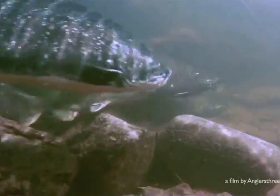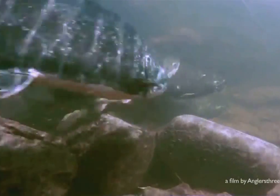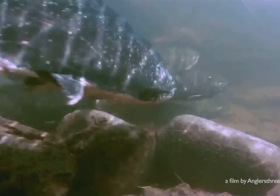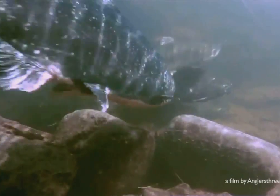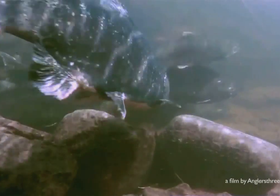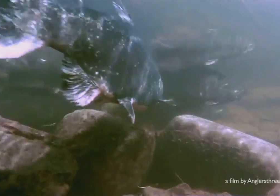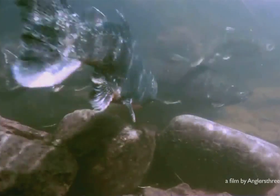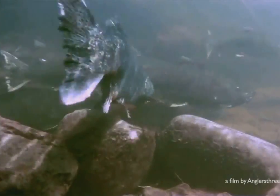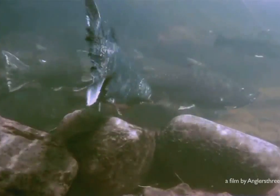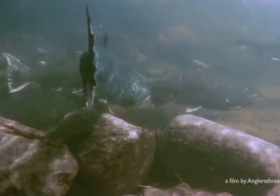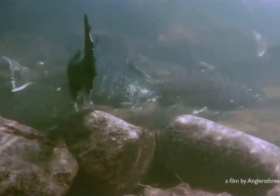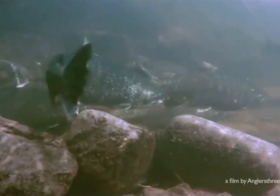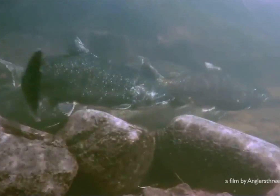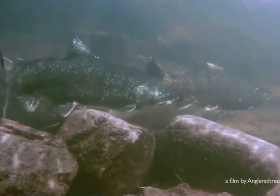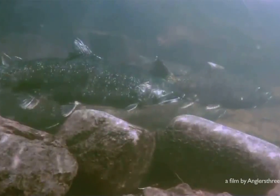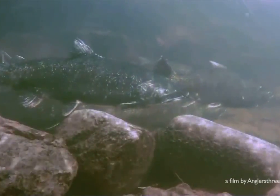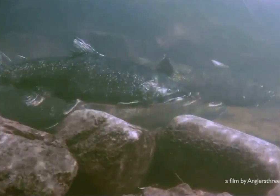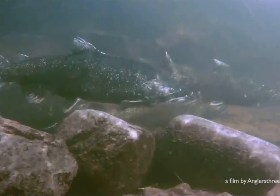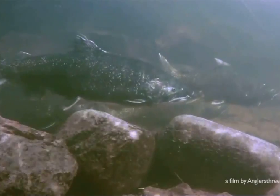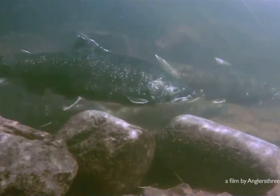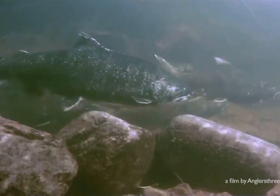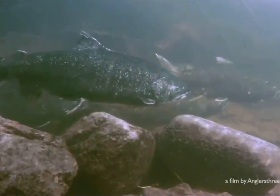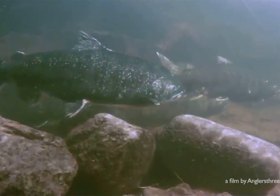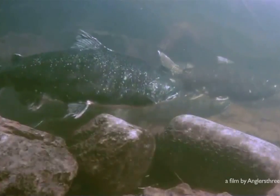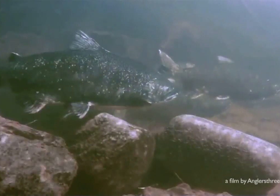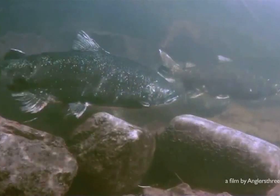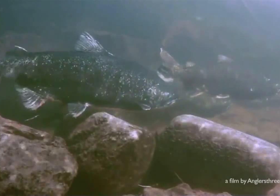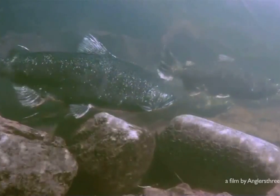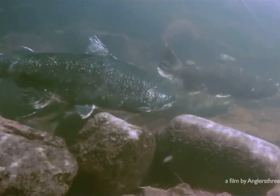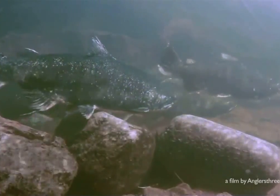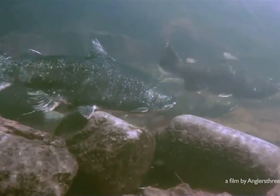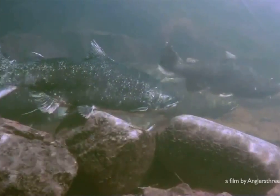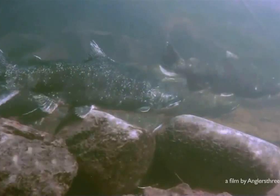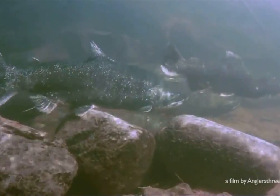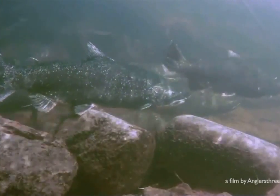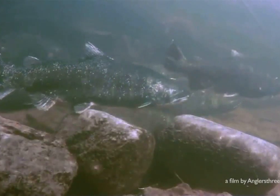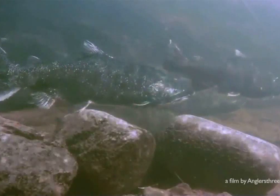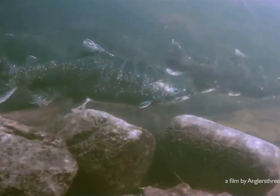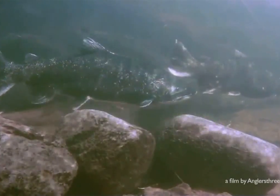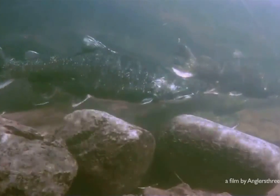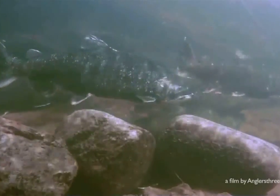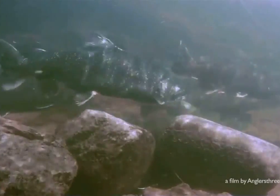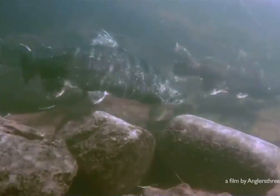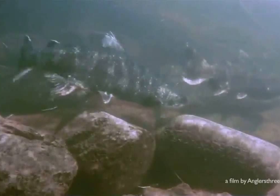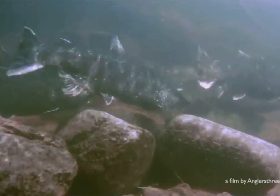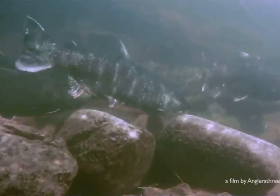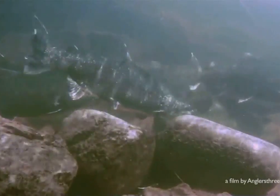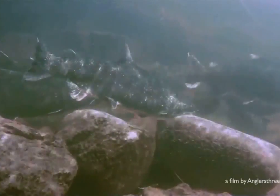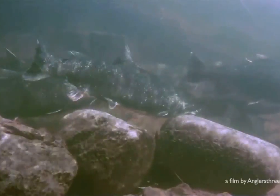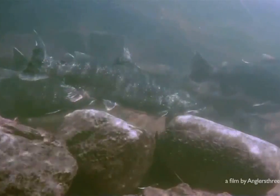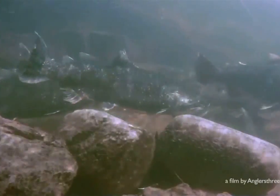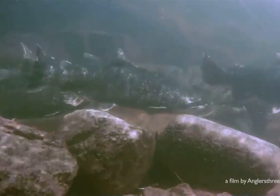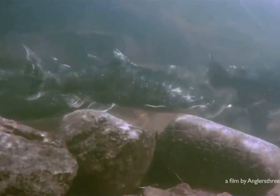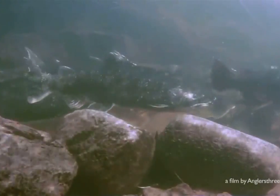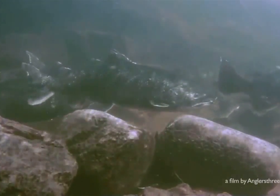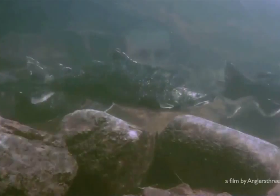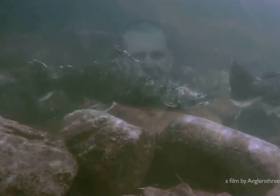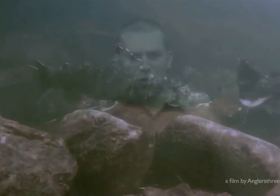of divine ease. Praise the Lord. And when it is time to move into rough waters again, we will have faith and